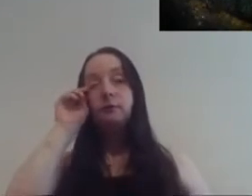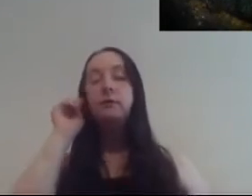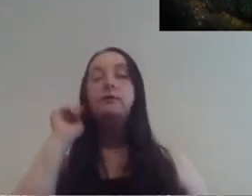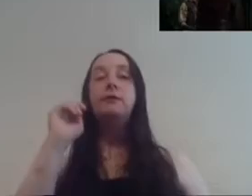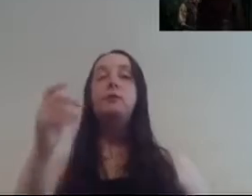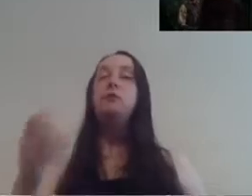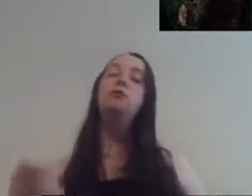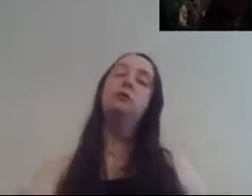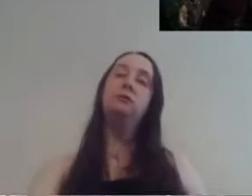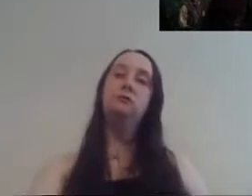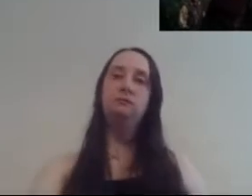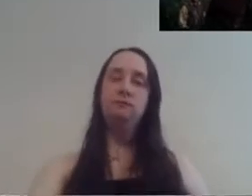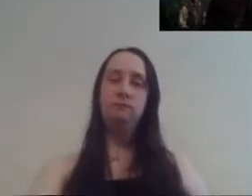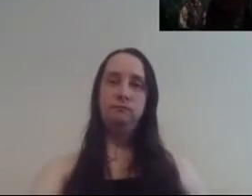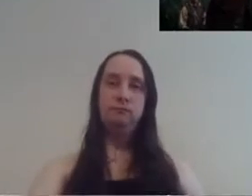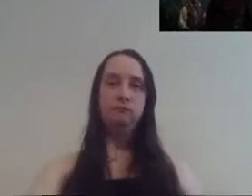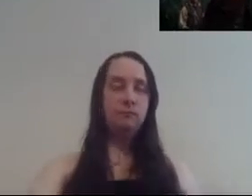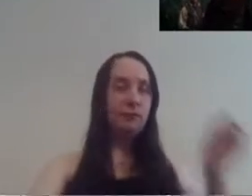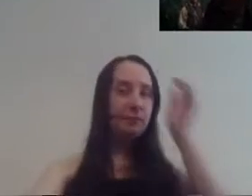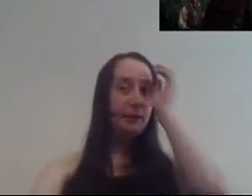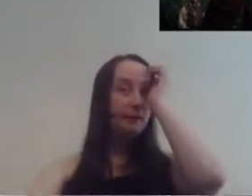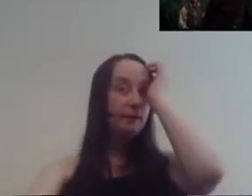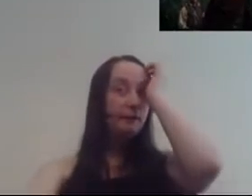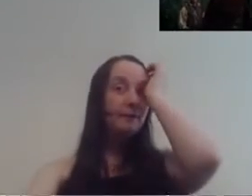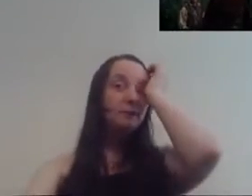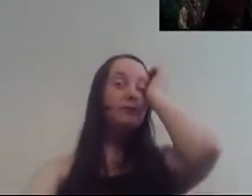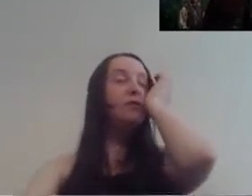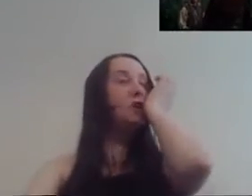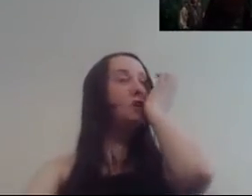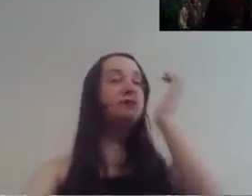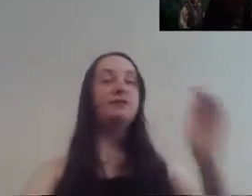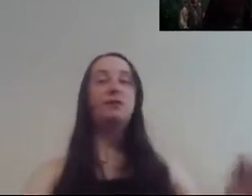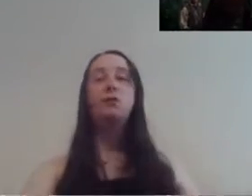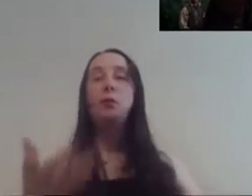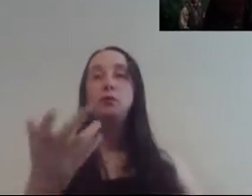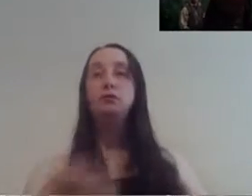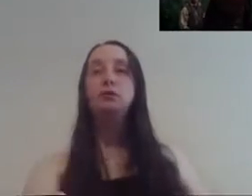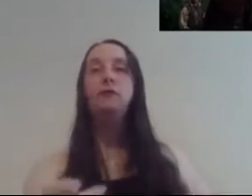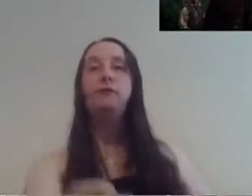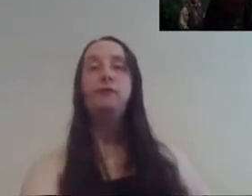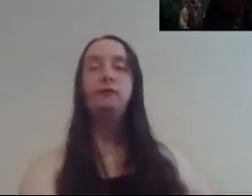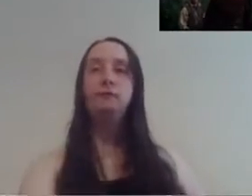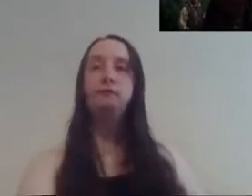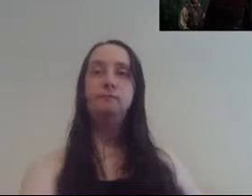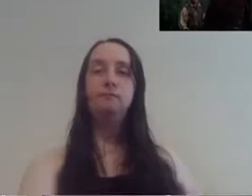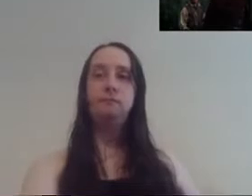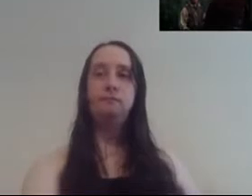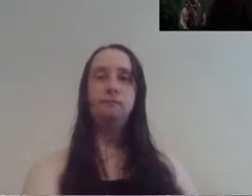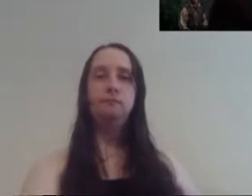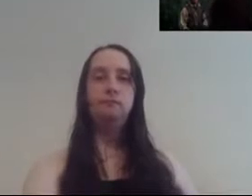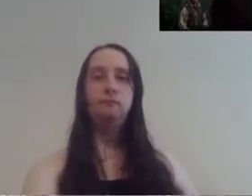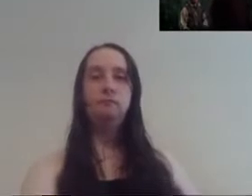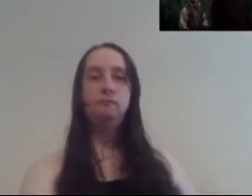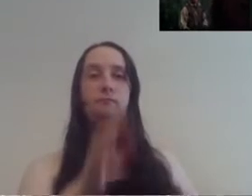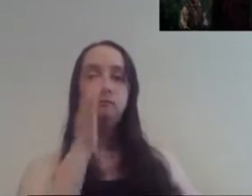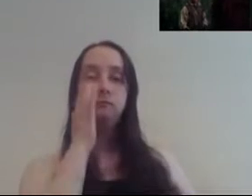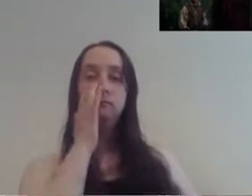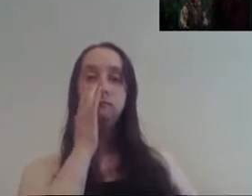good luck to you will I hope you find what you're looking for good luck to you with